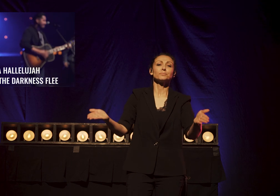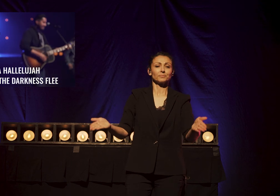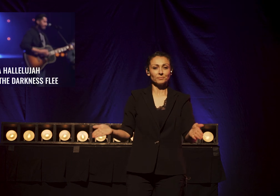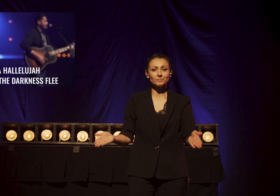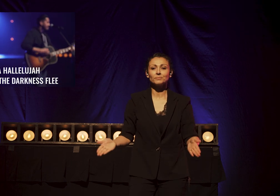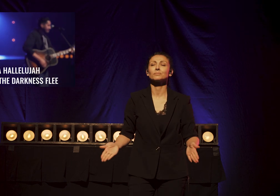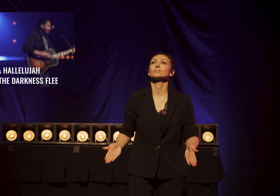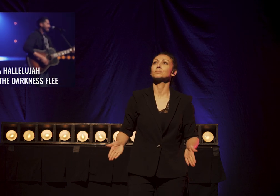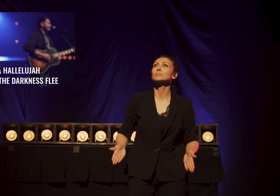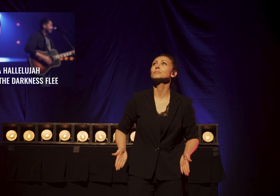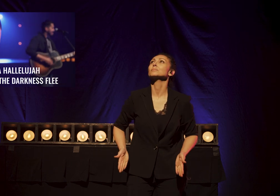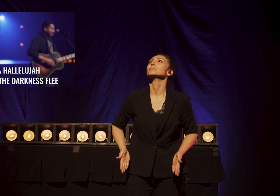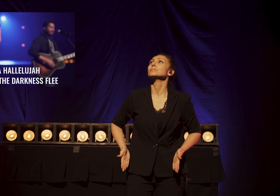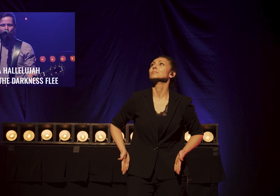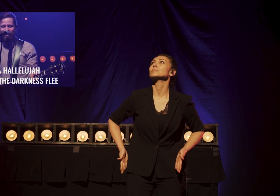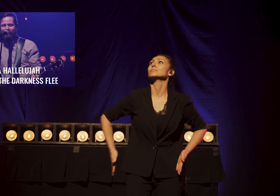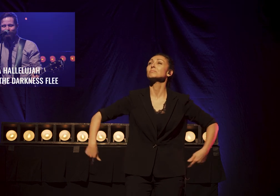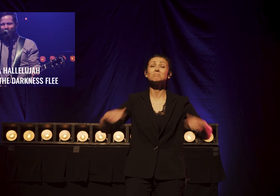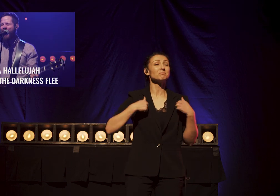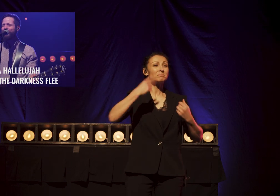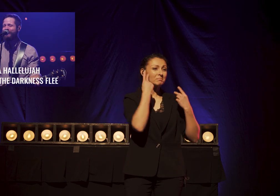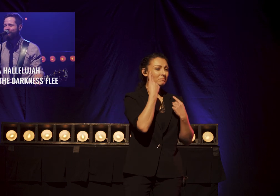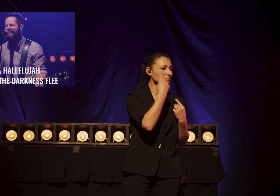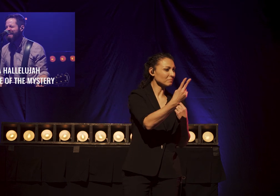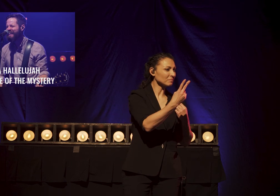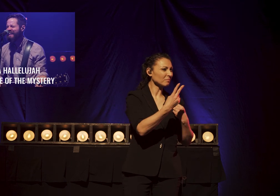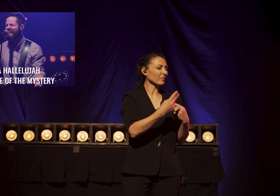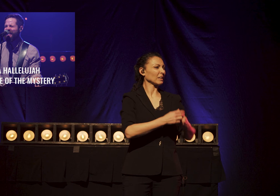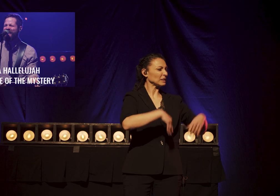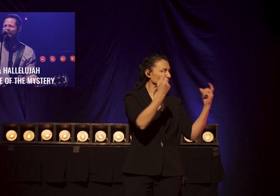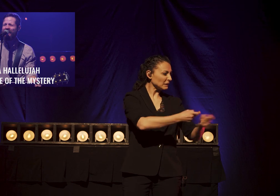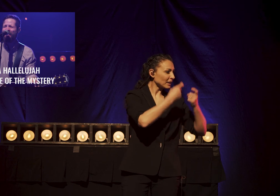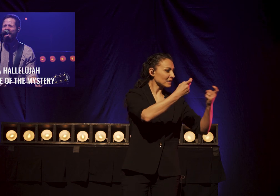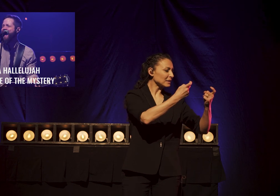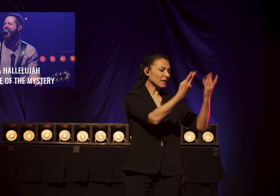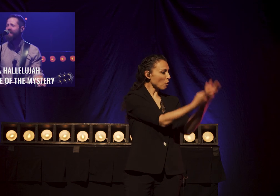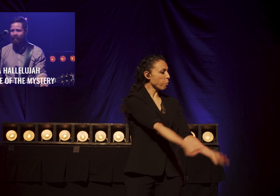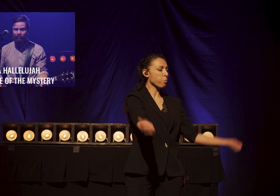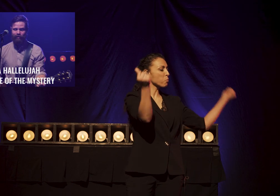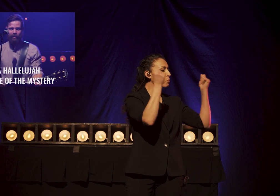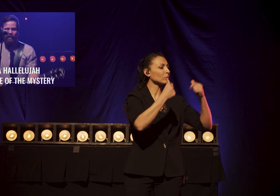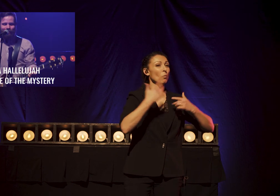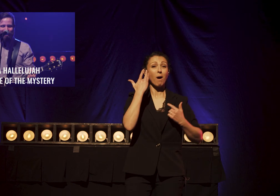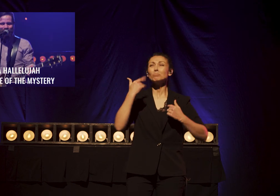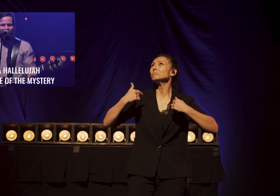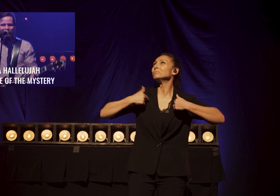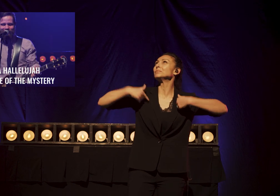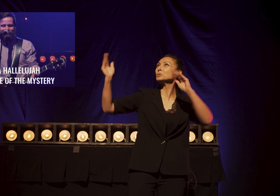and I will watch the dark things gleam. And I'll raise a